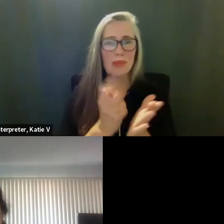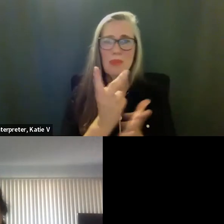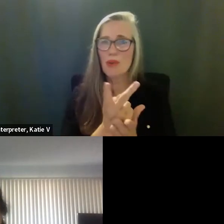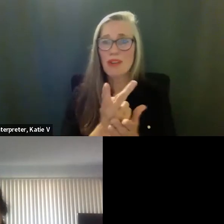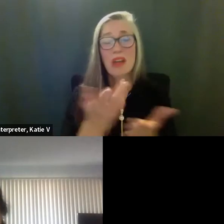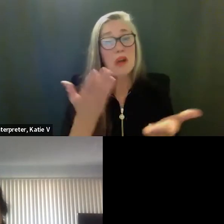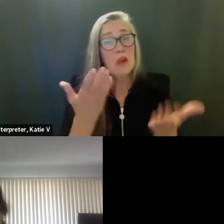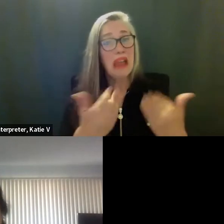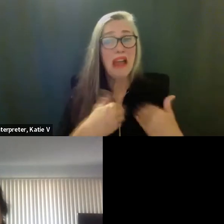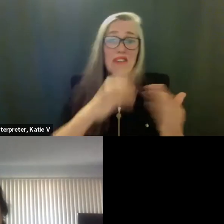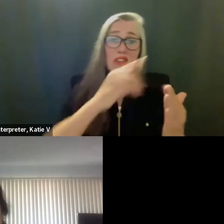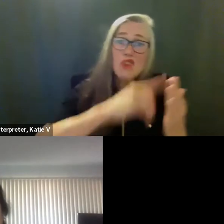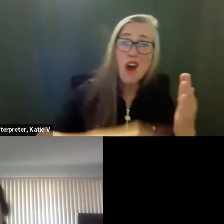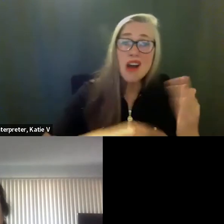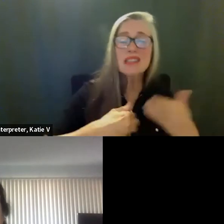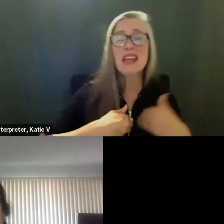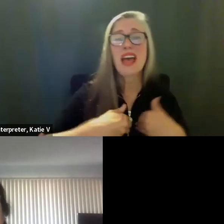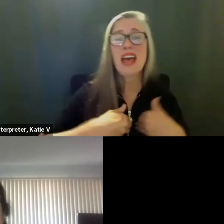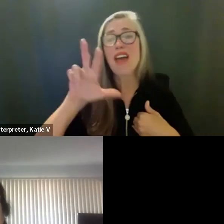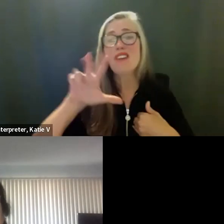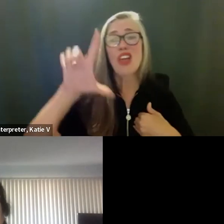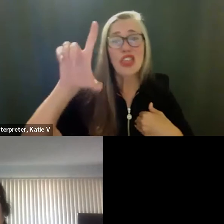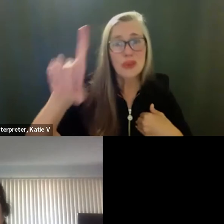help them with fundraising. So.